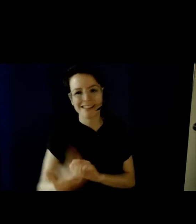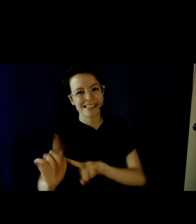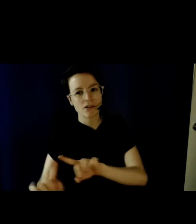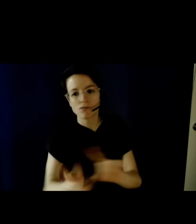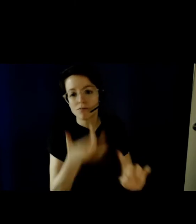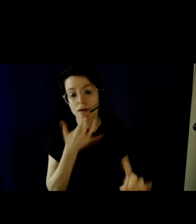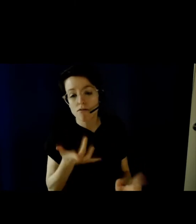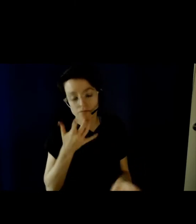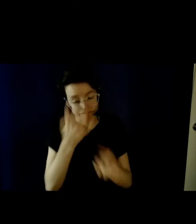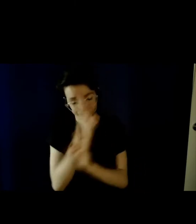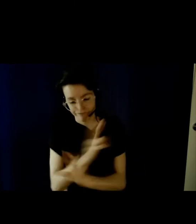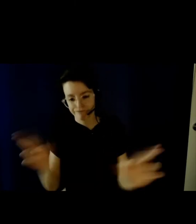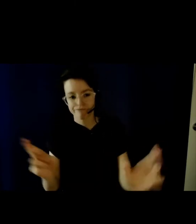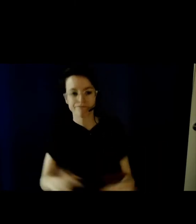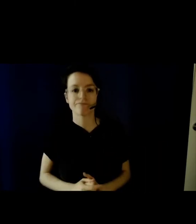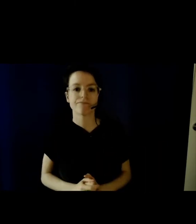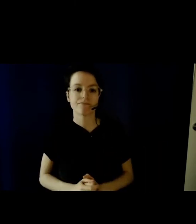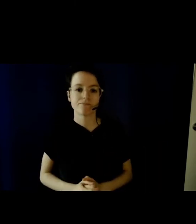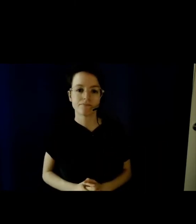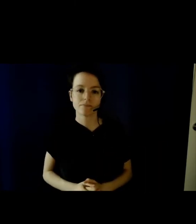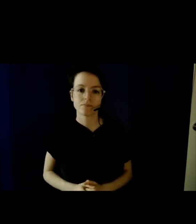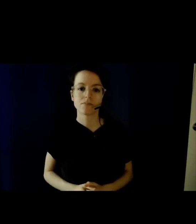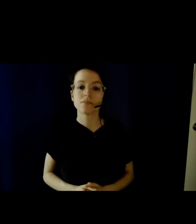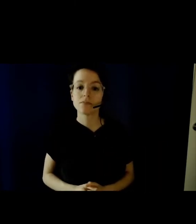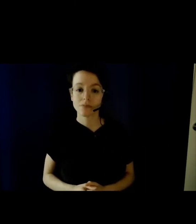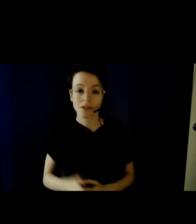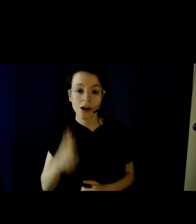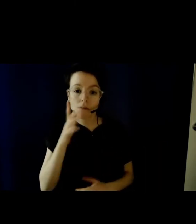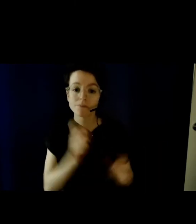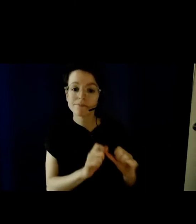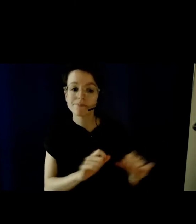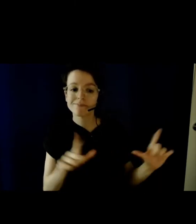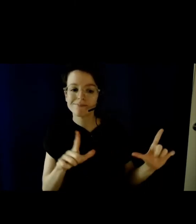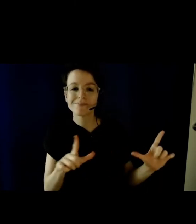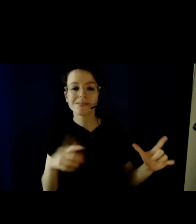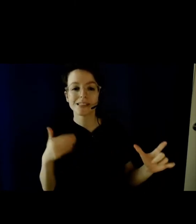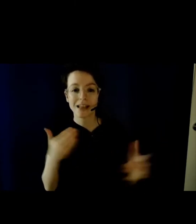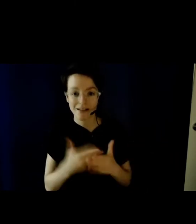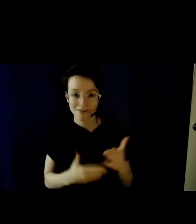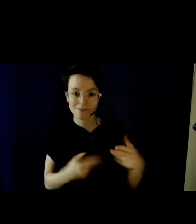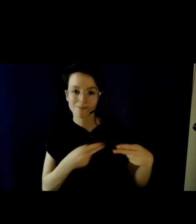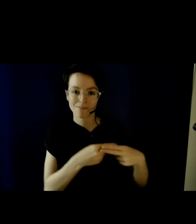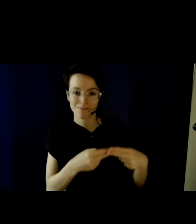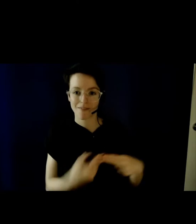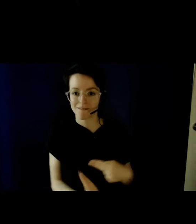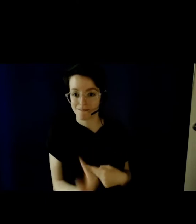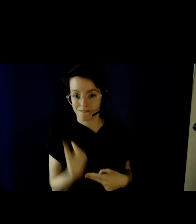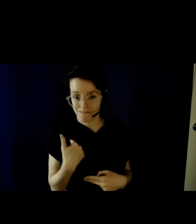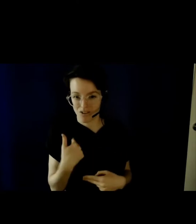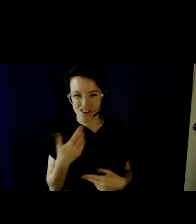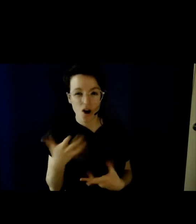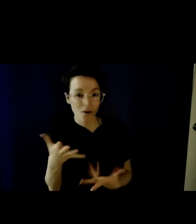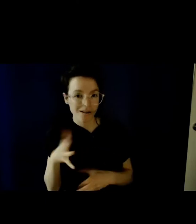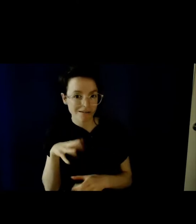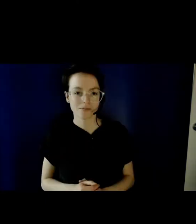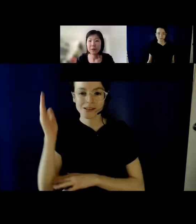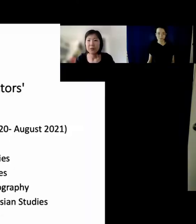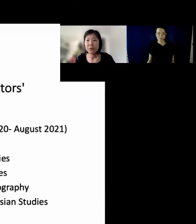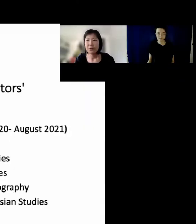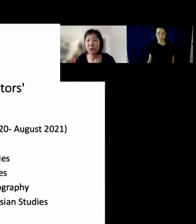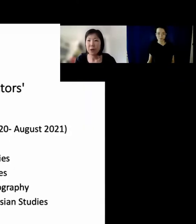few slides to show, which was also attached to the email you received a few days ago. So let me share my slides.